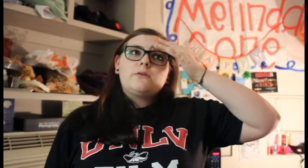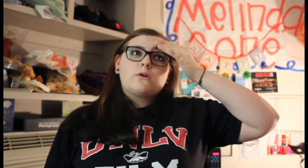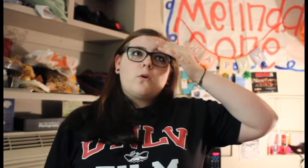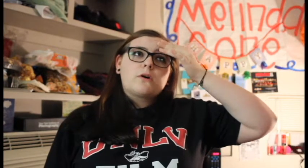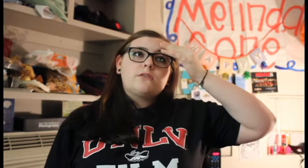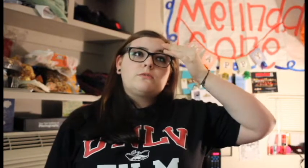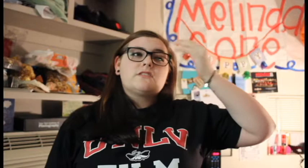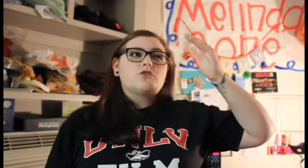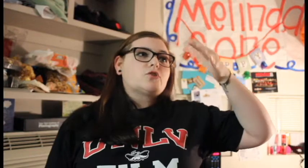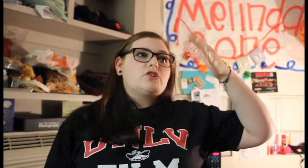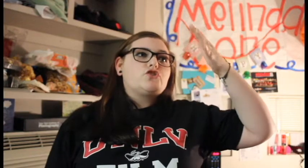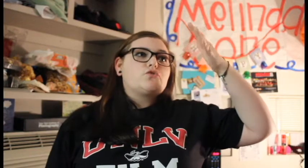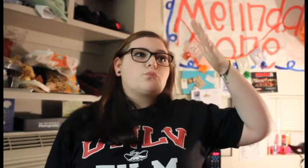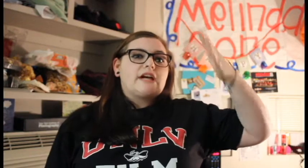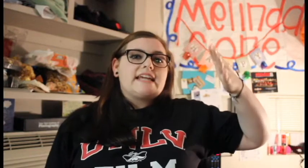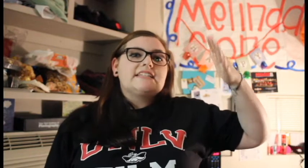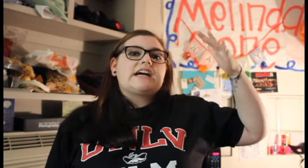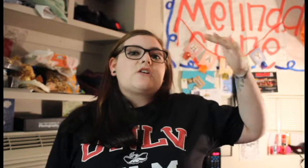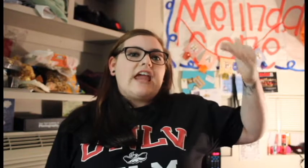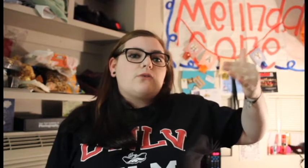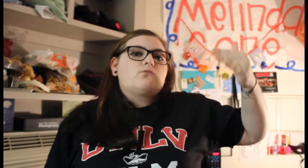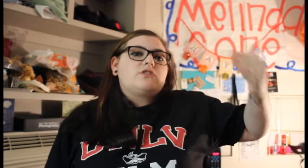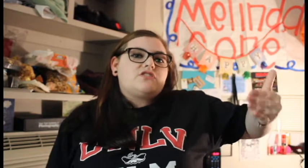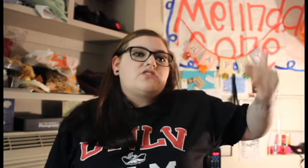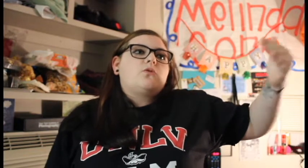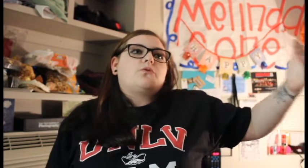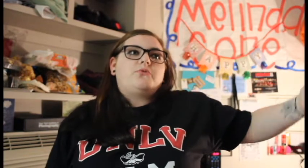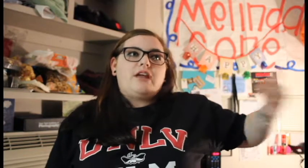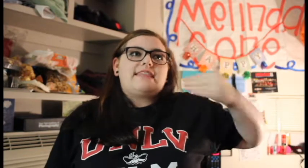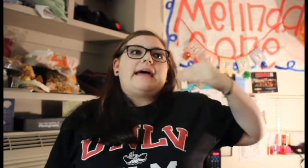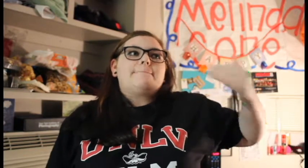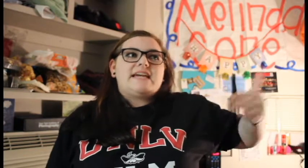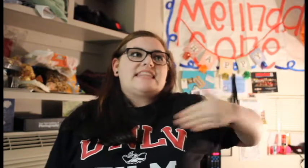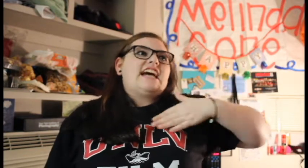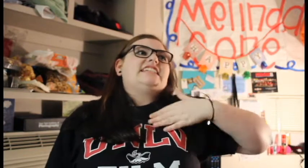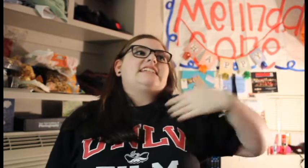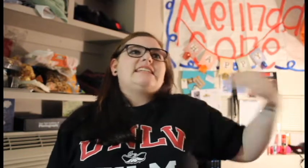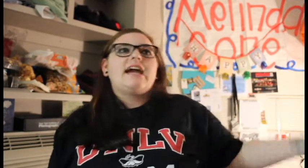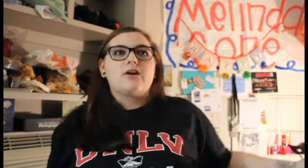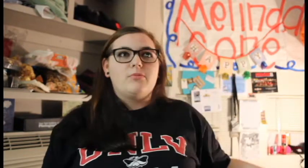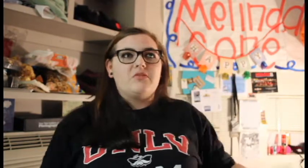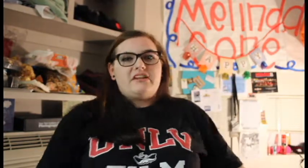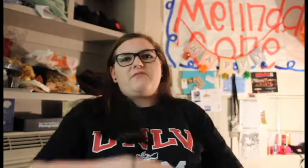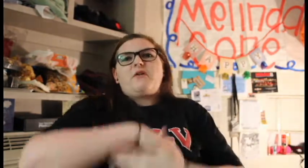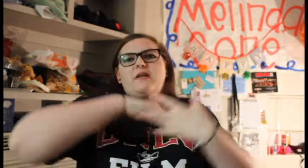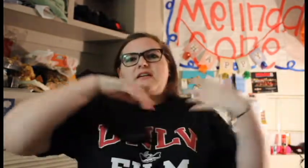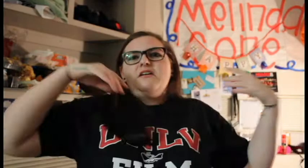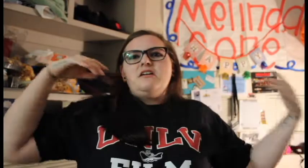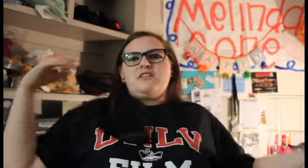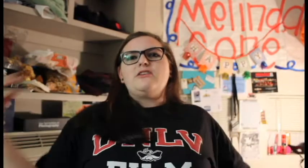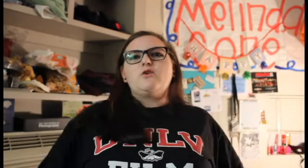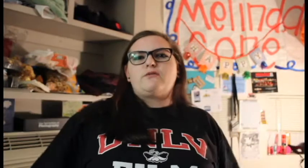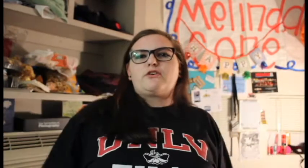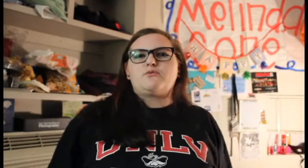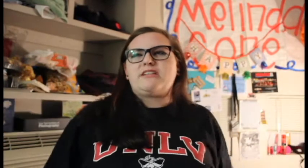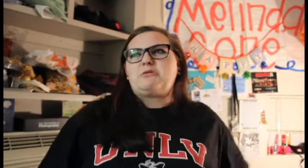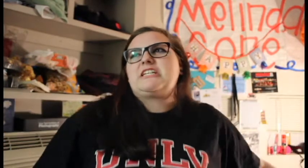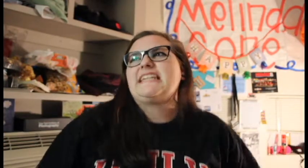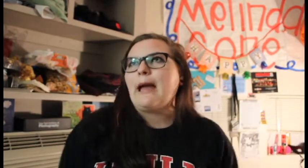recorded was literally just breaking down every single thing that made that day terrible and I felt like the universe was out to get